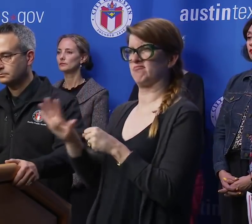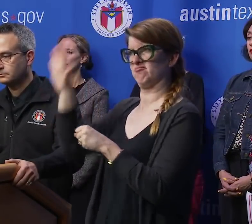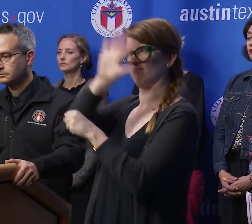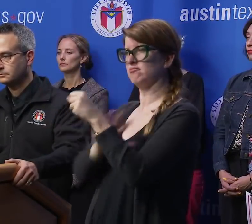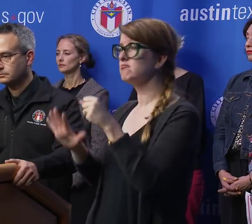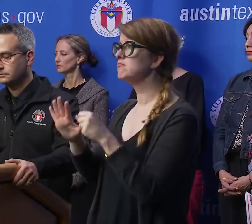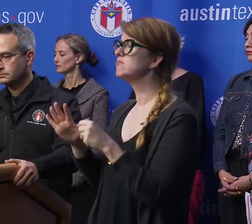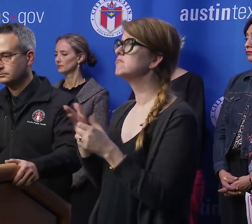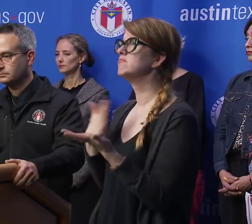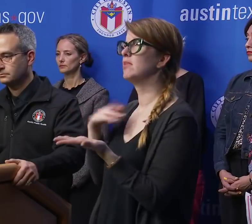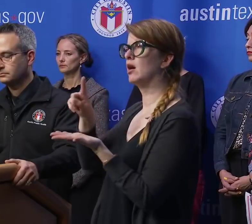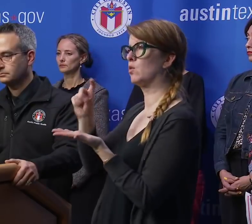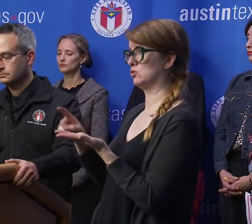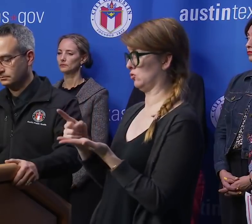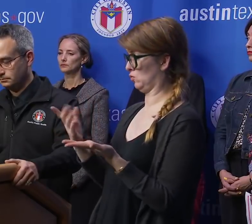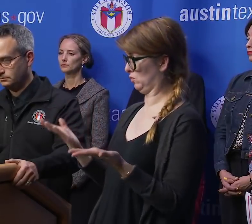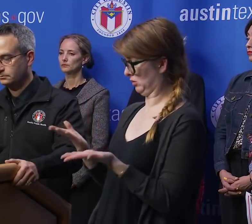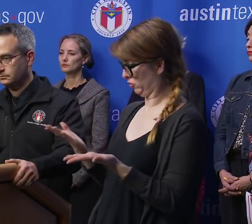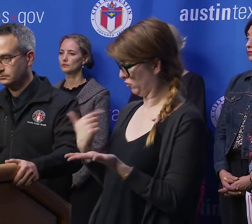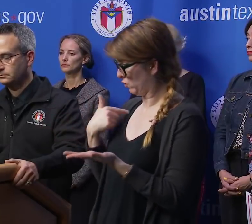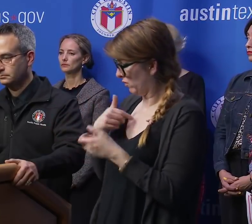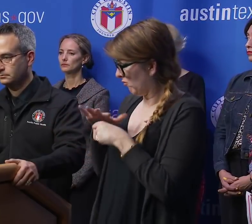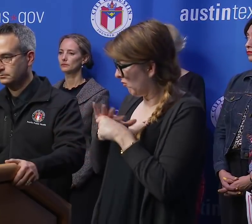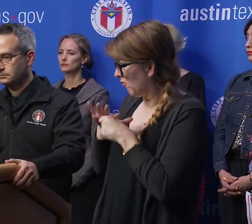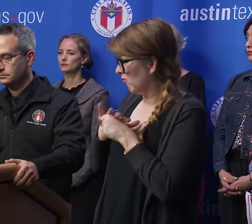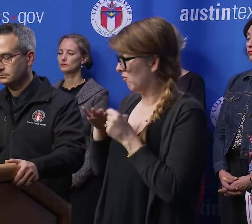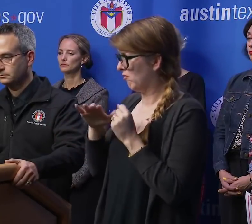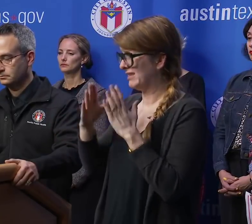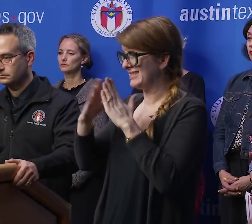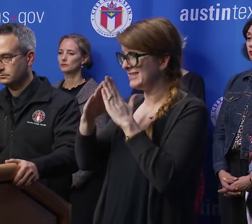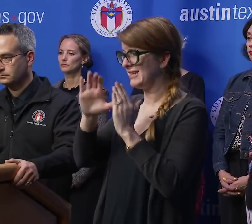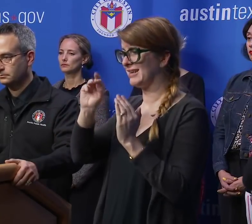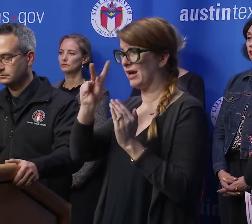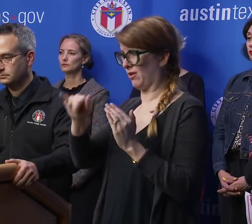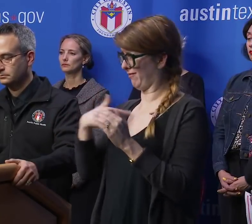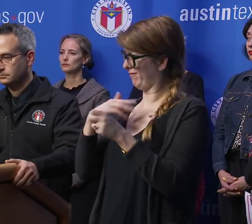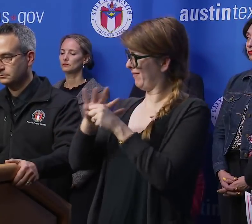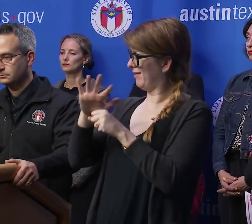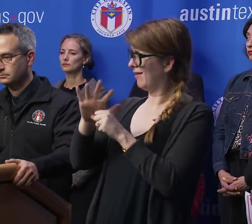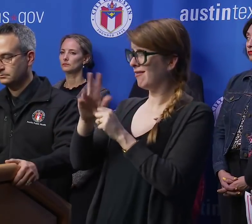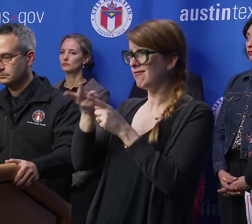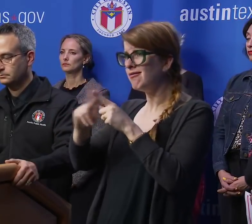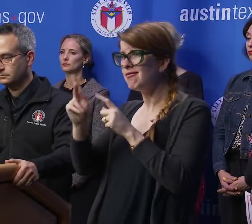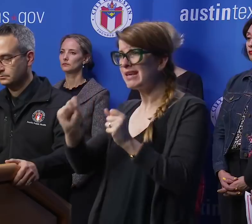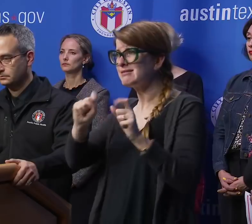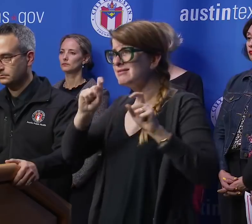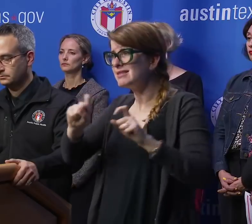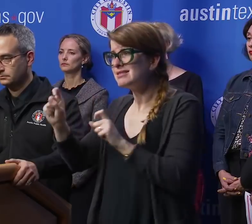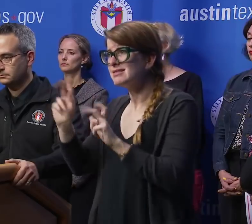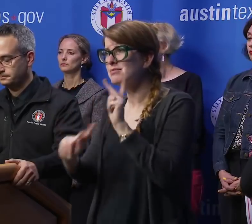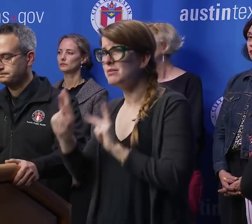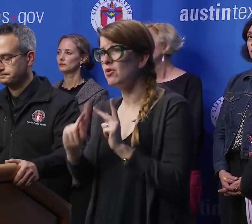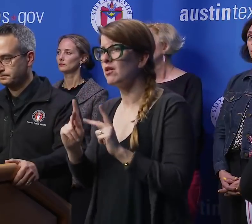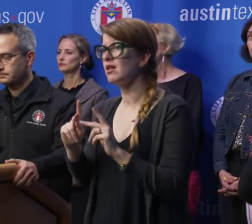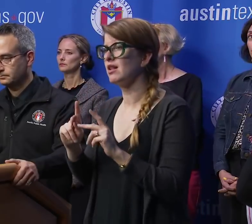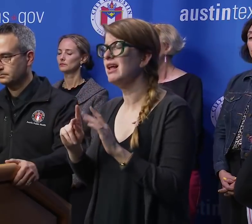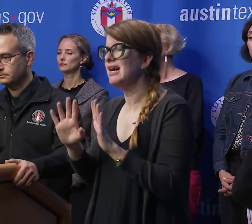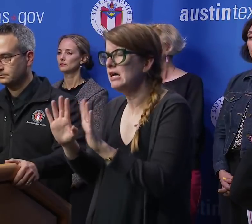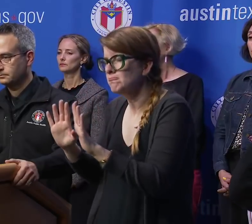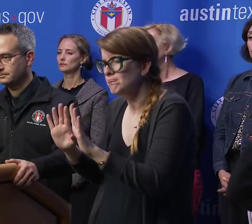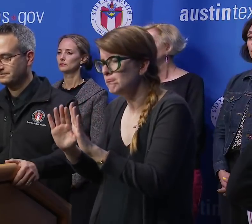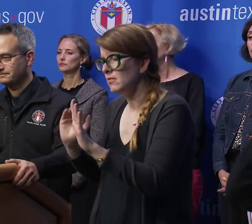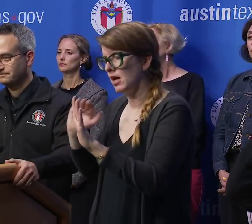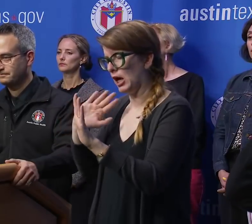is whether or not we here locally in the county and the city have the capacity to test the people that may fall under these symptoms. And I know it is a very,